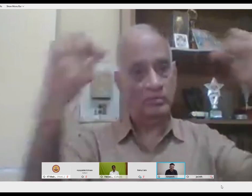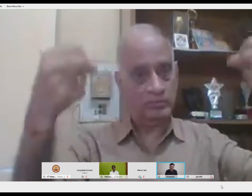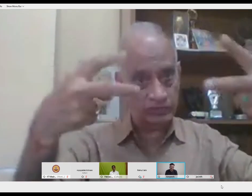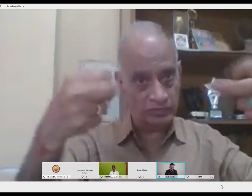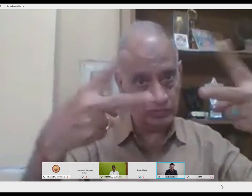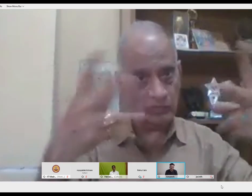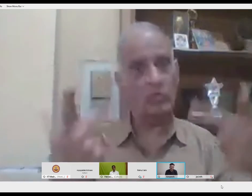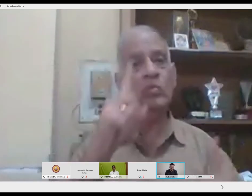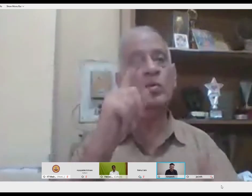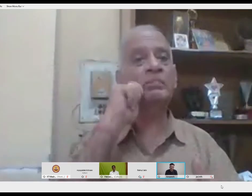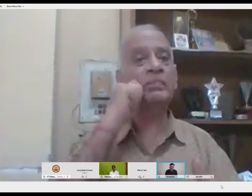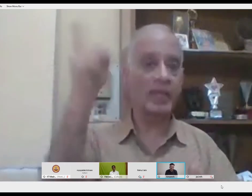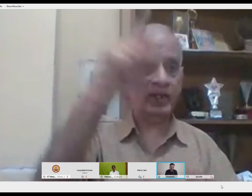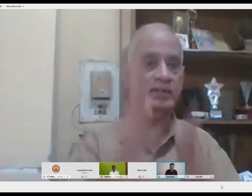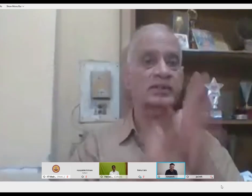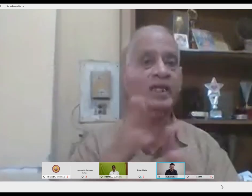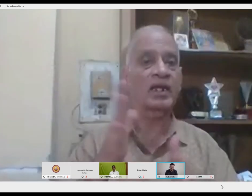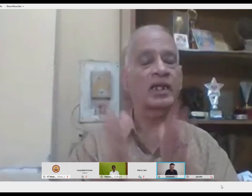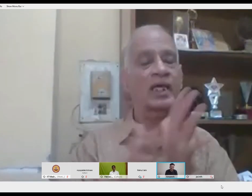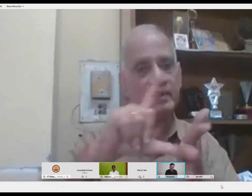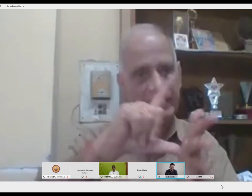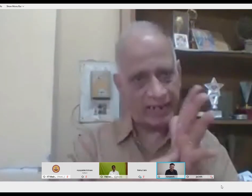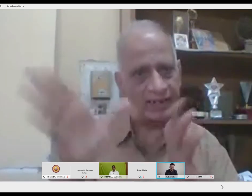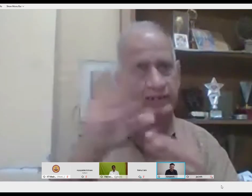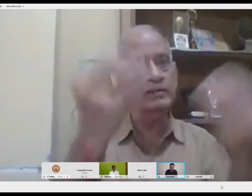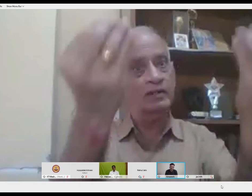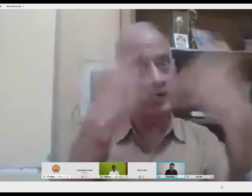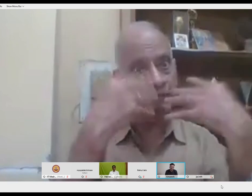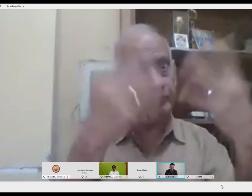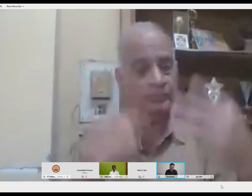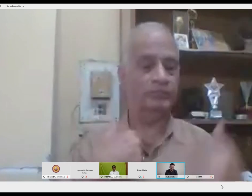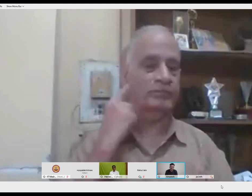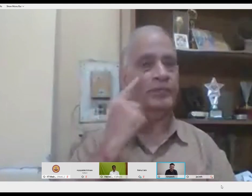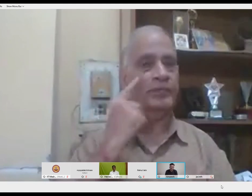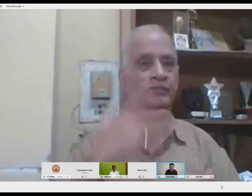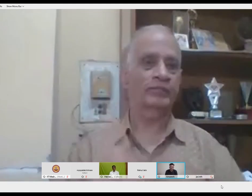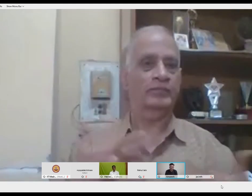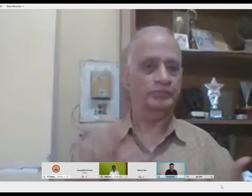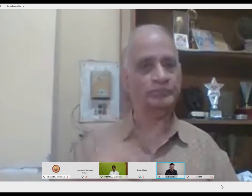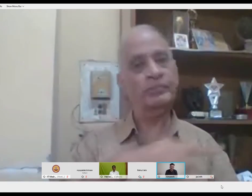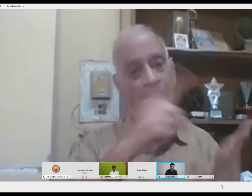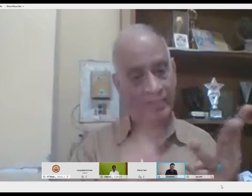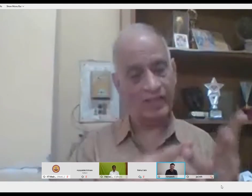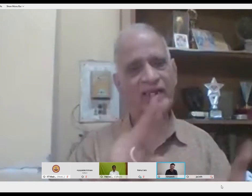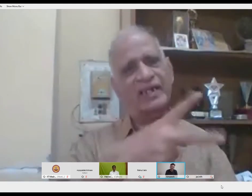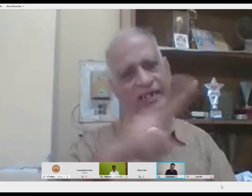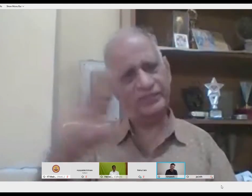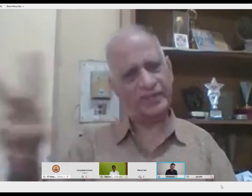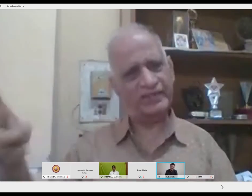places when we have these announcements made. So we need to have, for example, at the radio stations, when